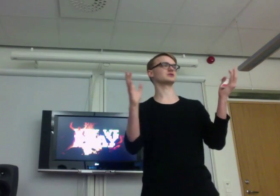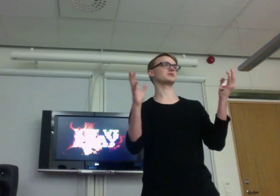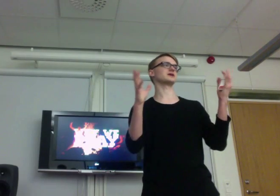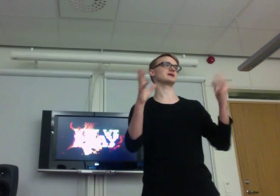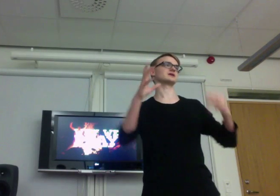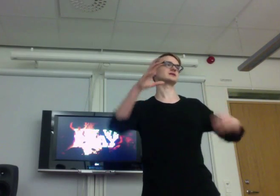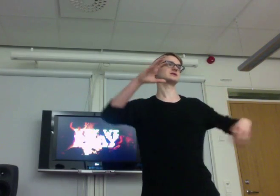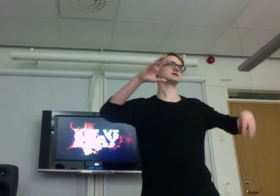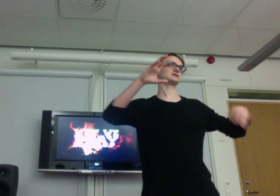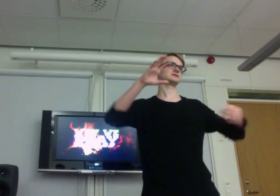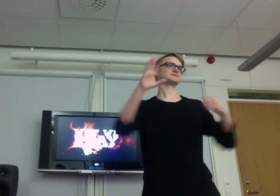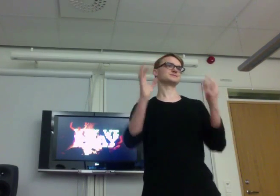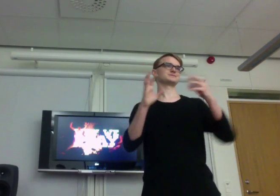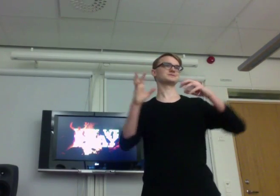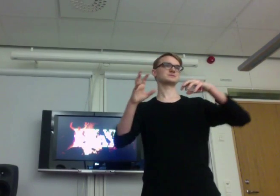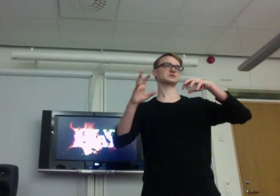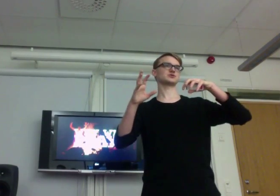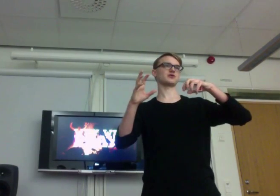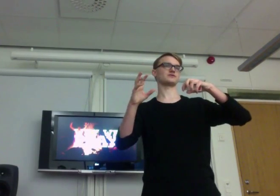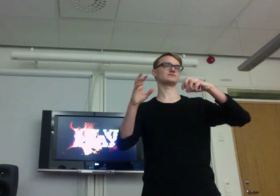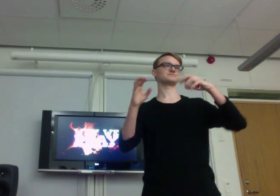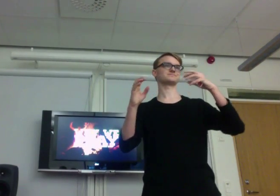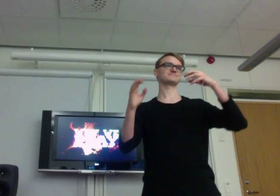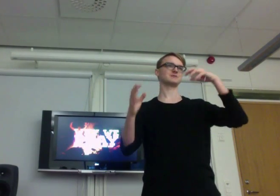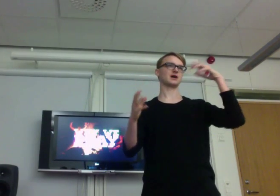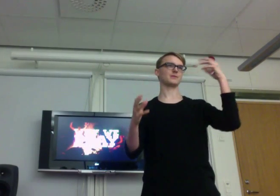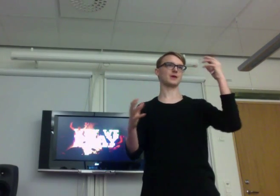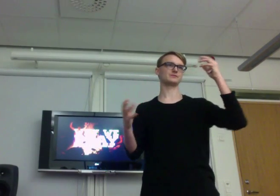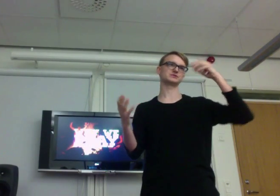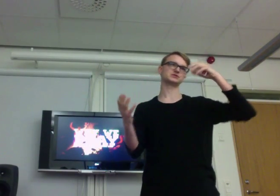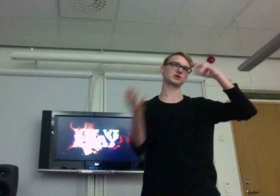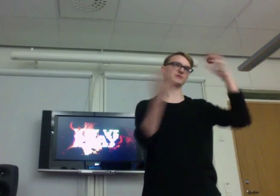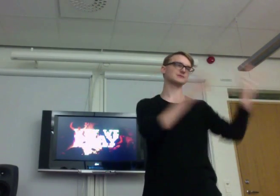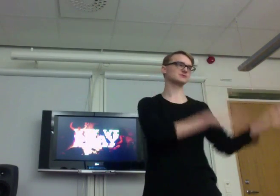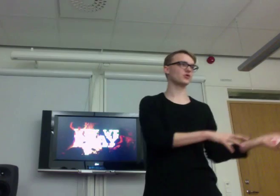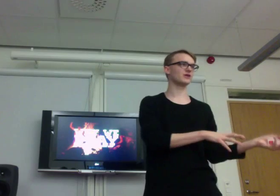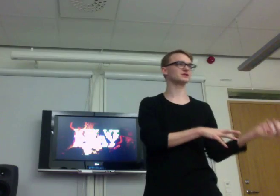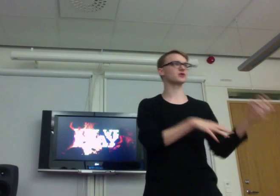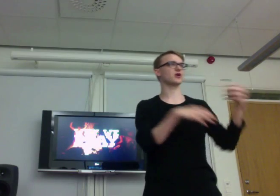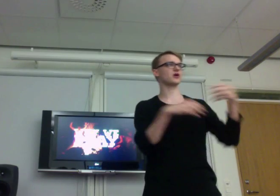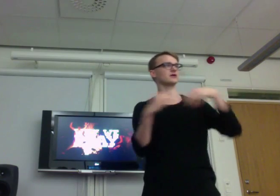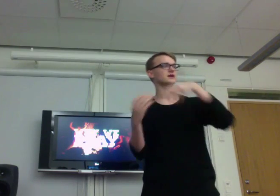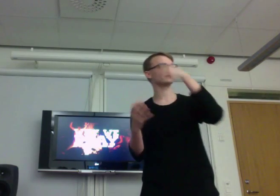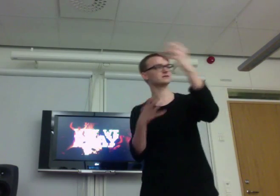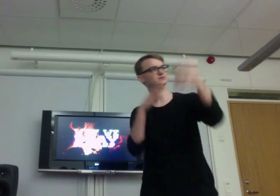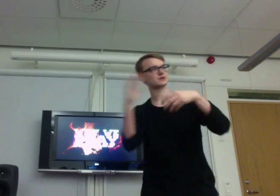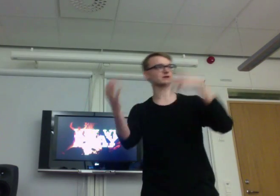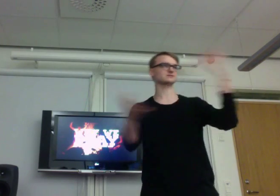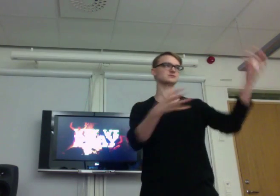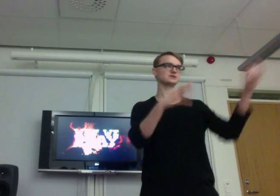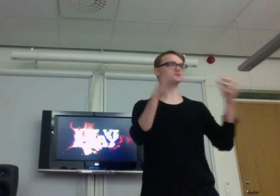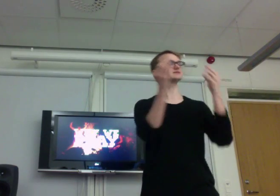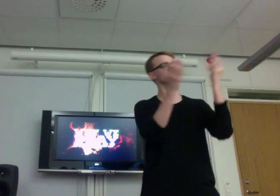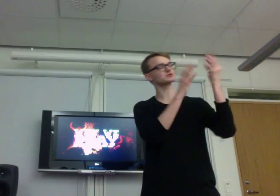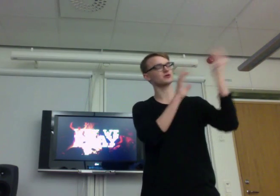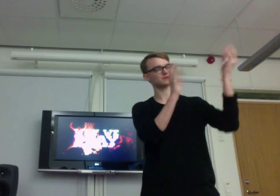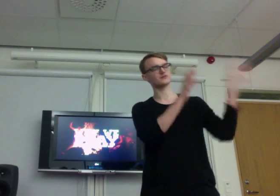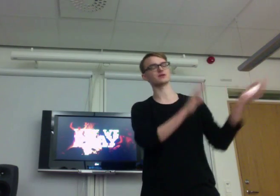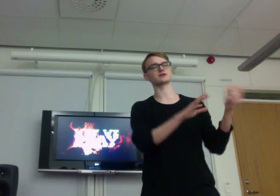being sort of sometimes more avant-garde, and it's sort of different than